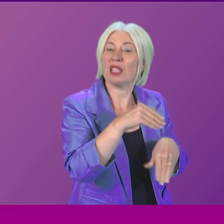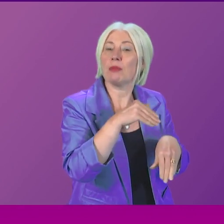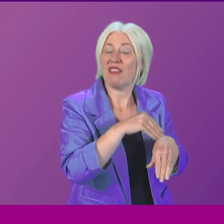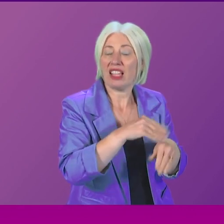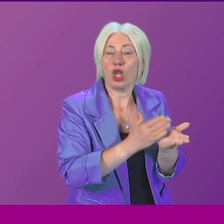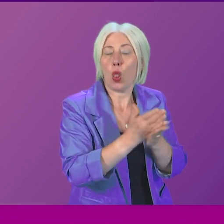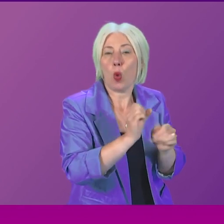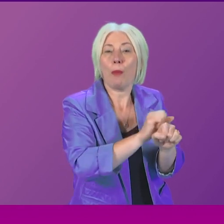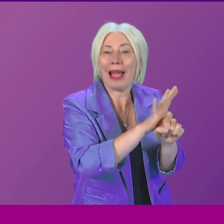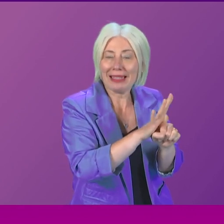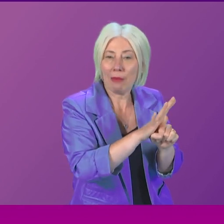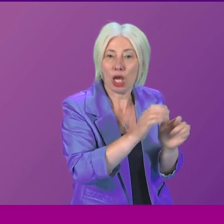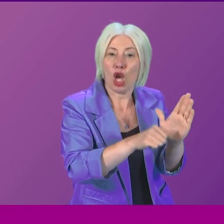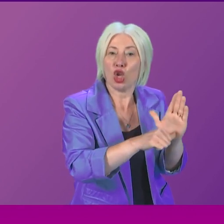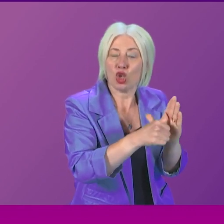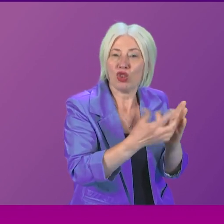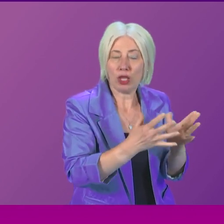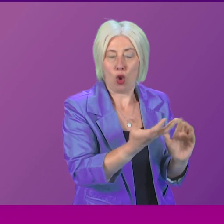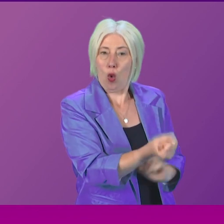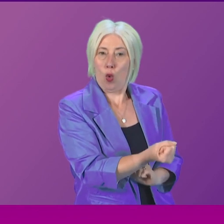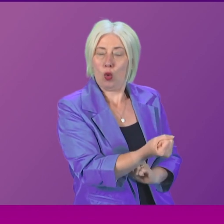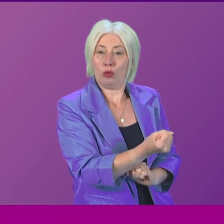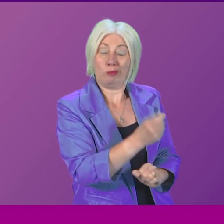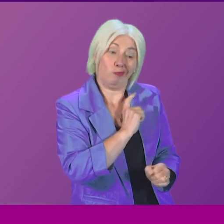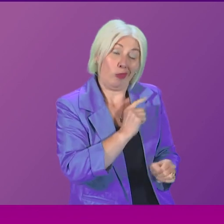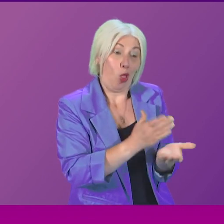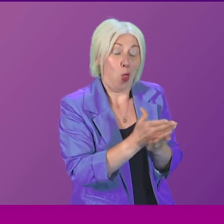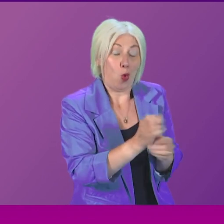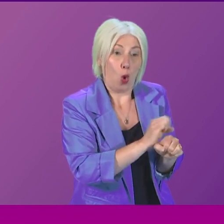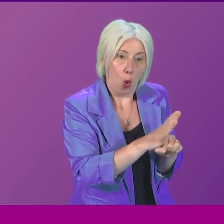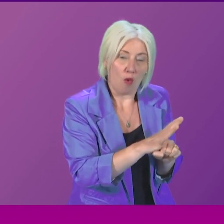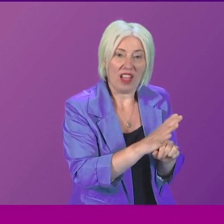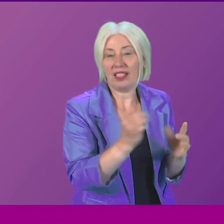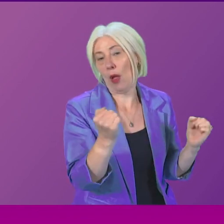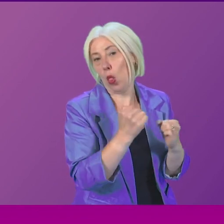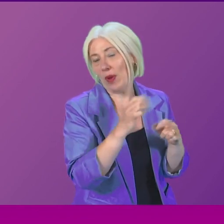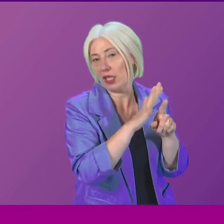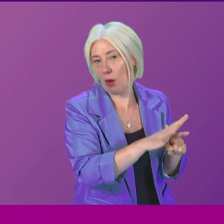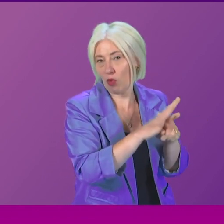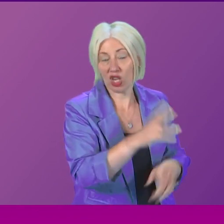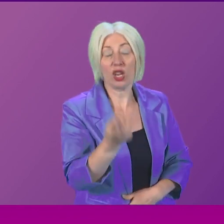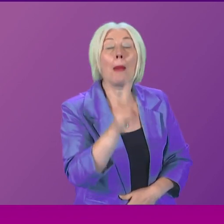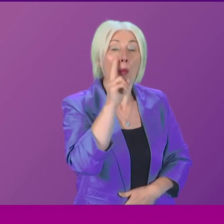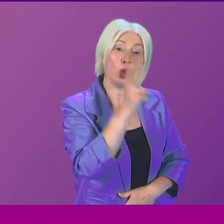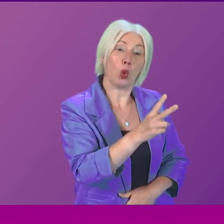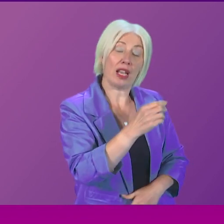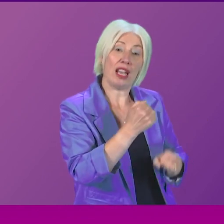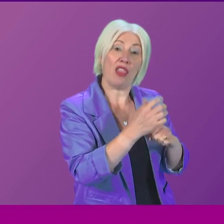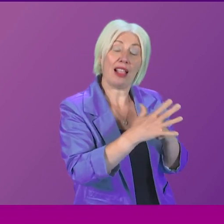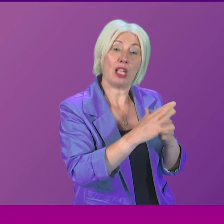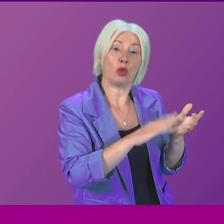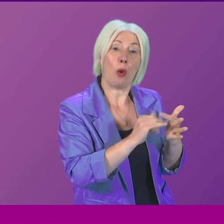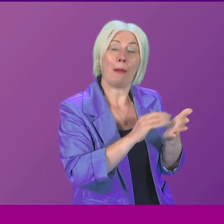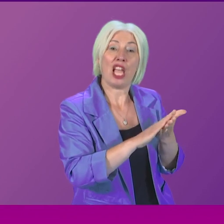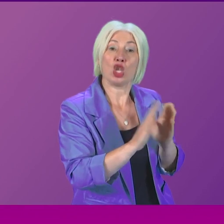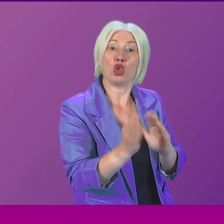of the pandemic. And surgery was paused for a time due to particularly COVID and winter pressures. However, I was looking at the Glasgow Mesh Service latest data on